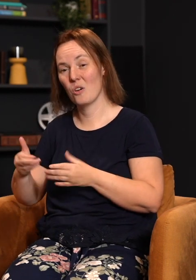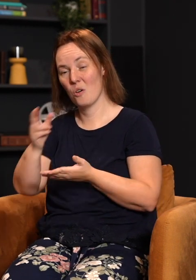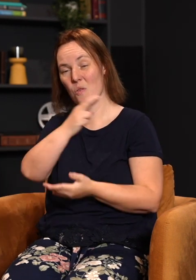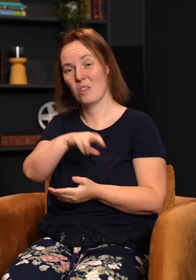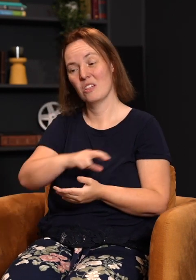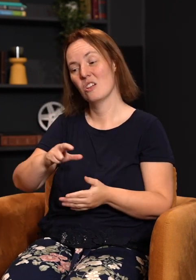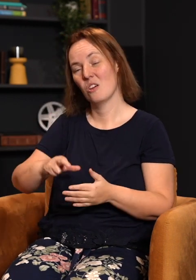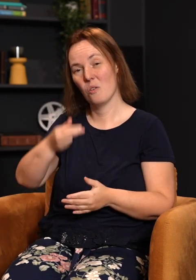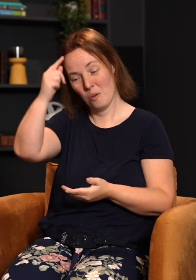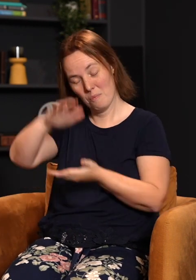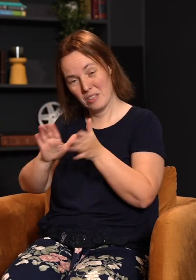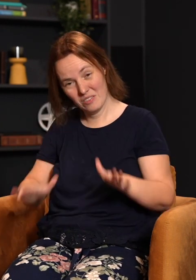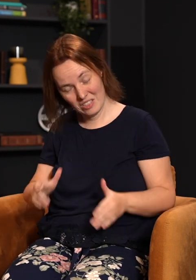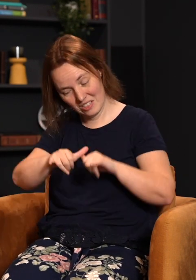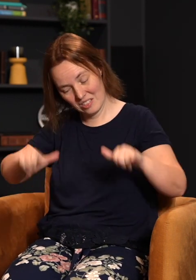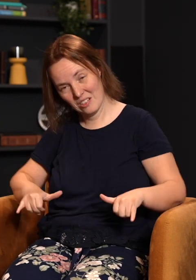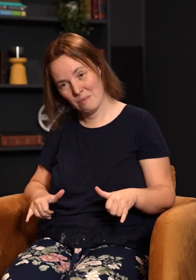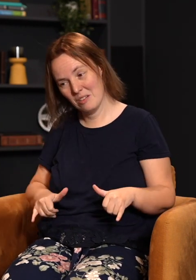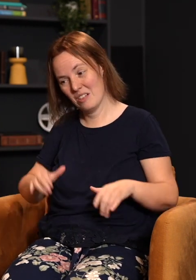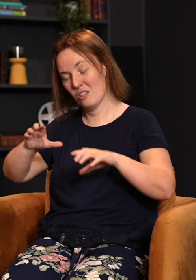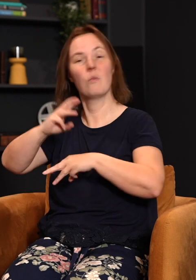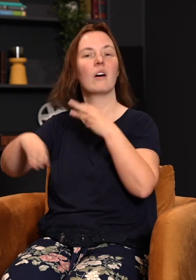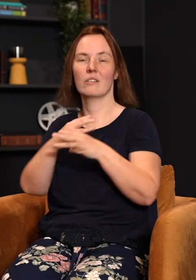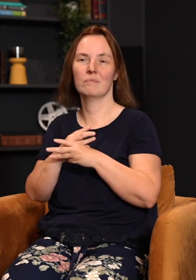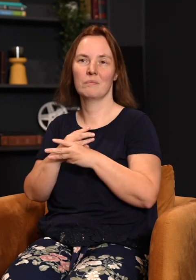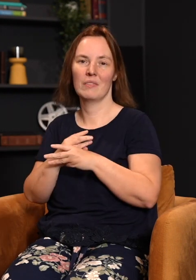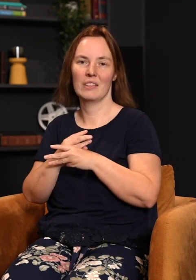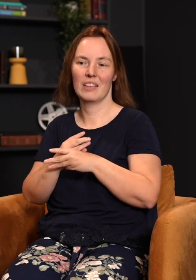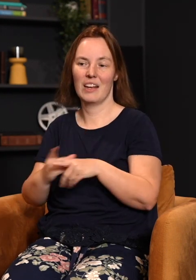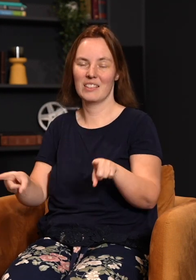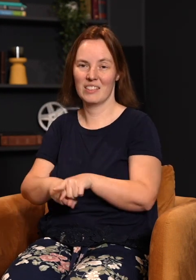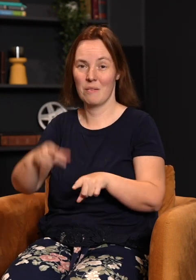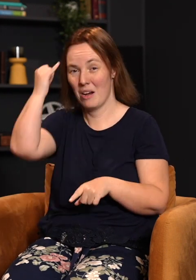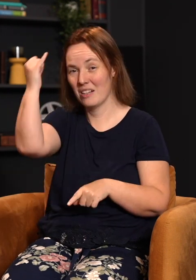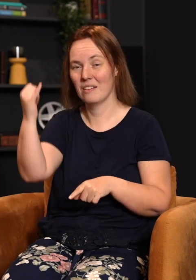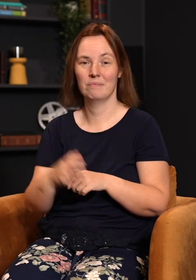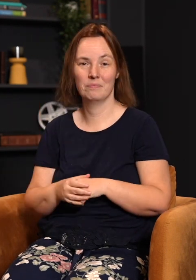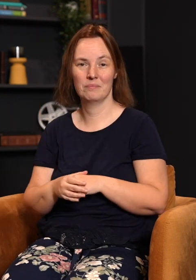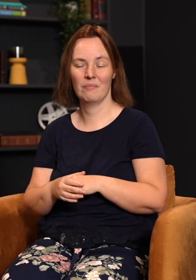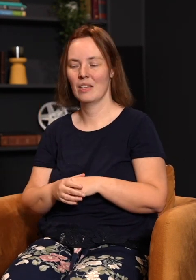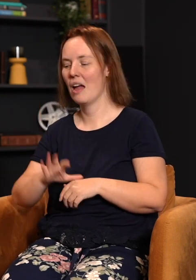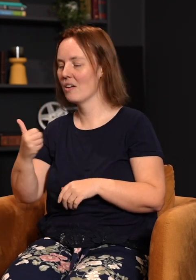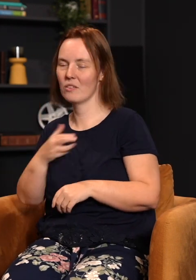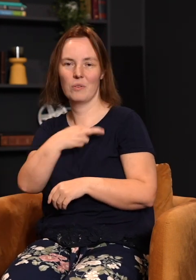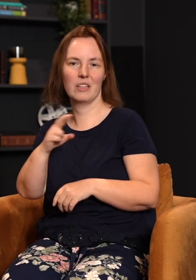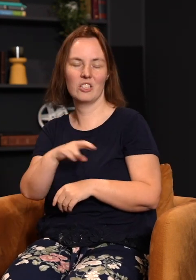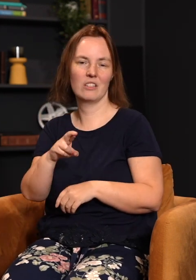religion or belief system in the entire world that has this same idea. Every other religion, every